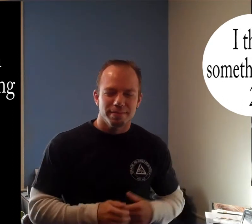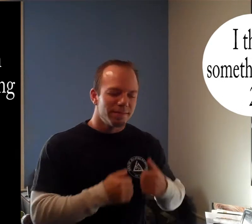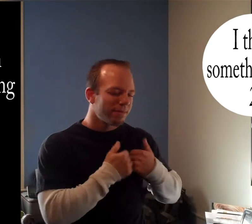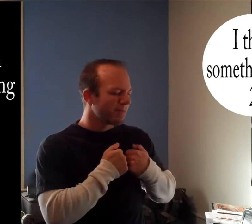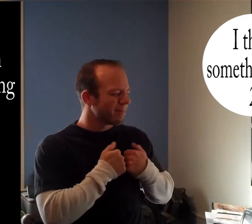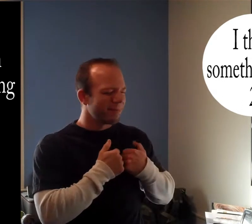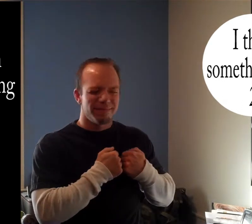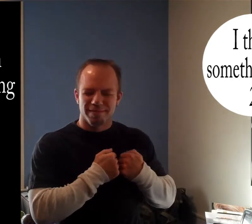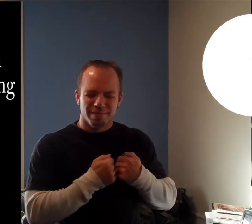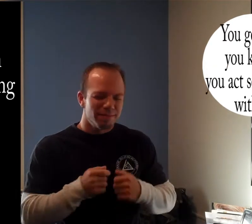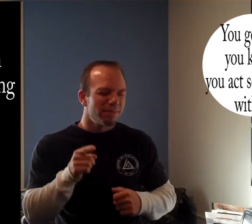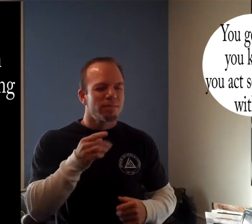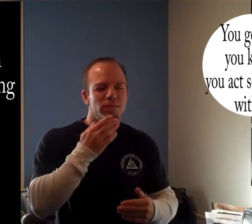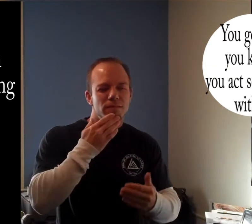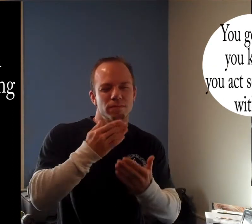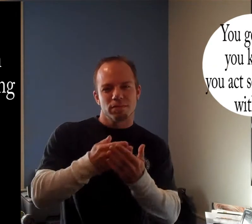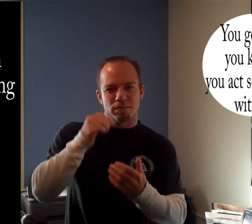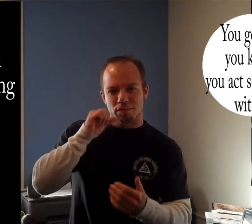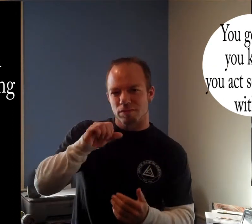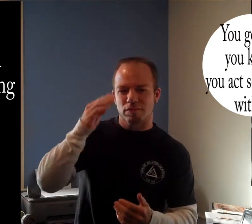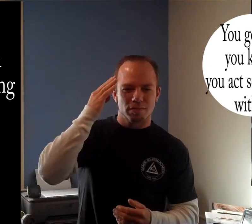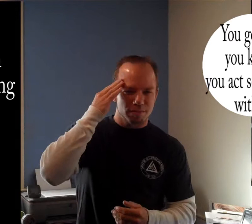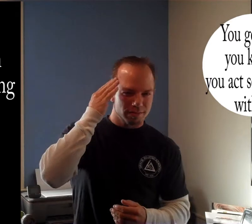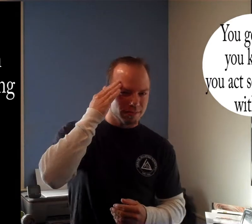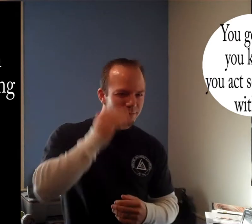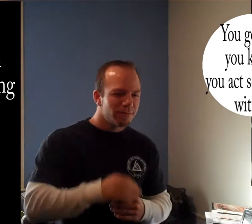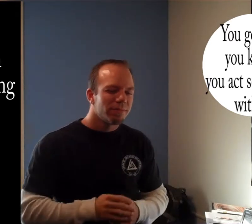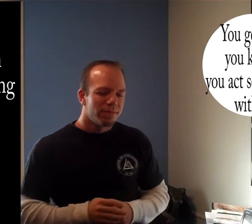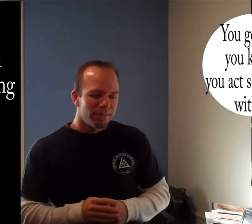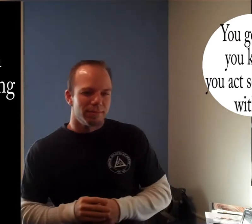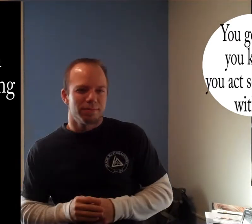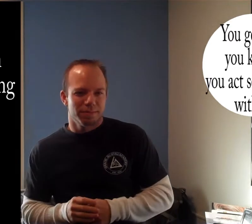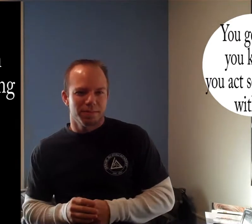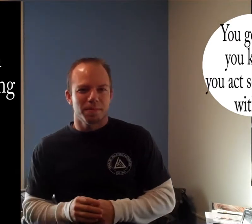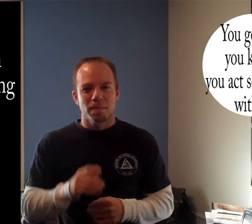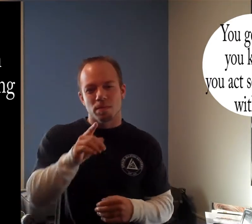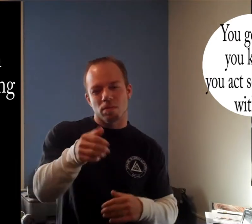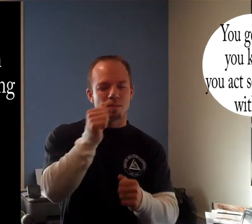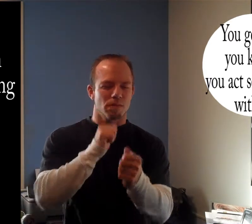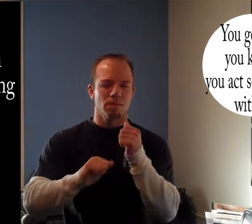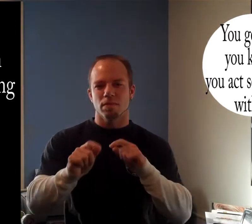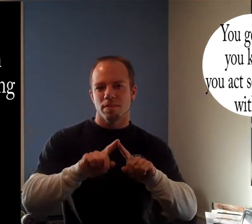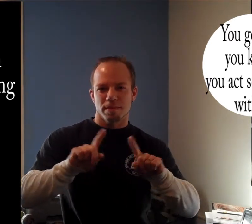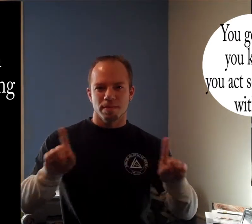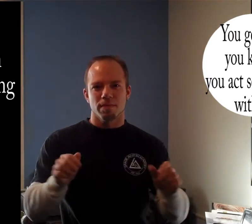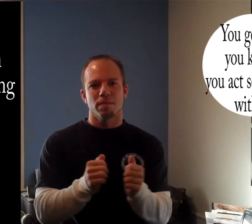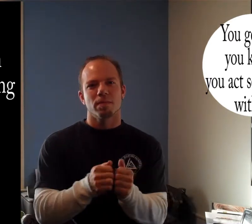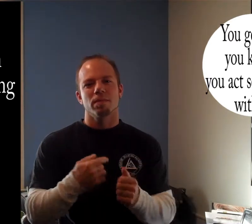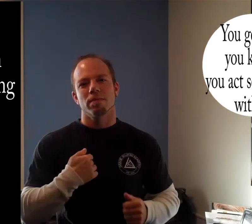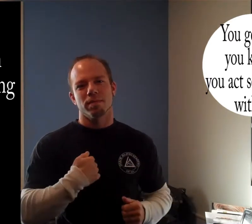Cause you're a good girl and you know it. You act so different around me.